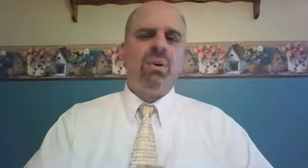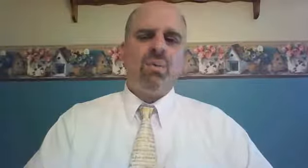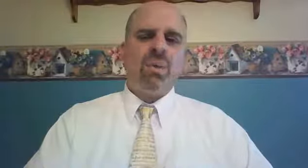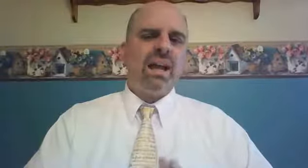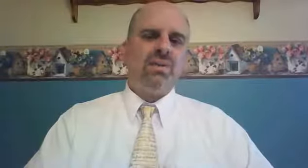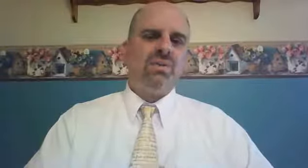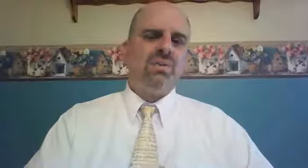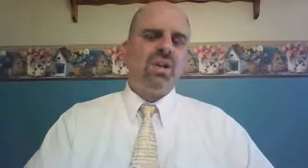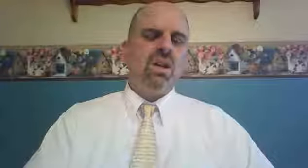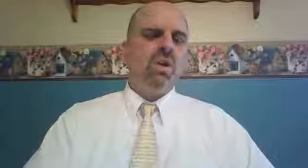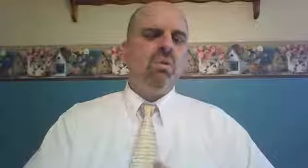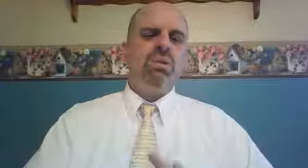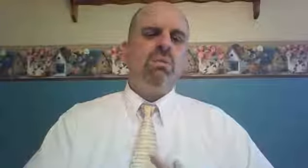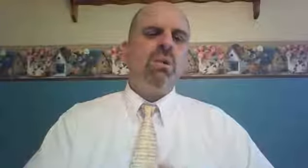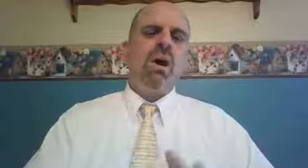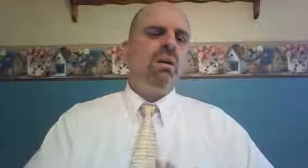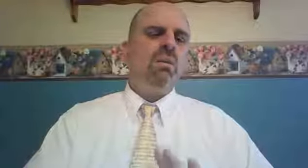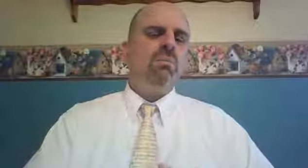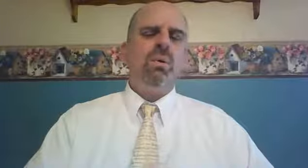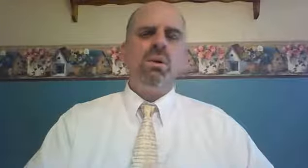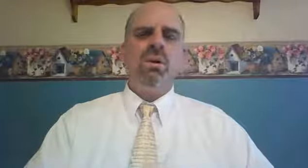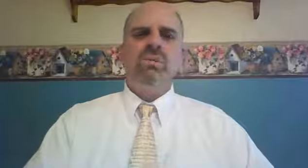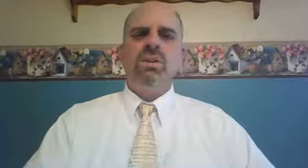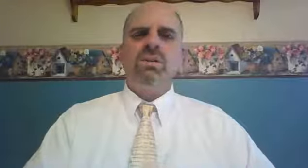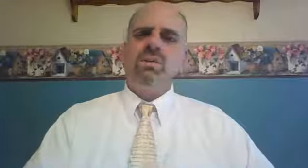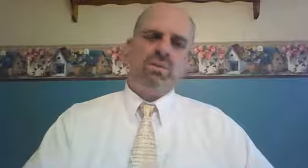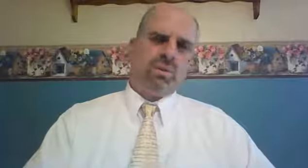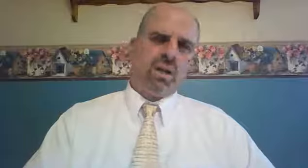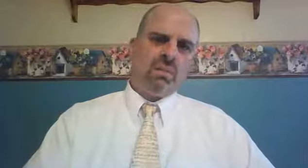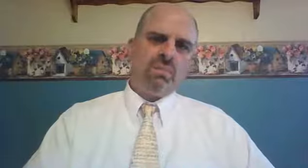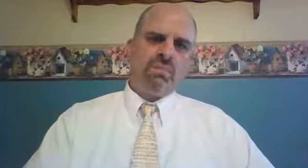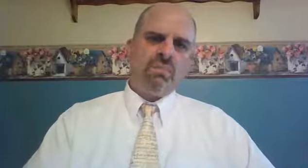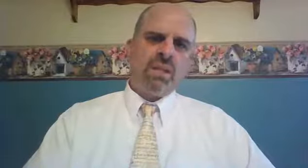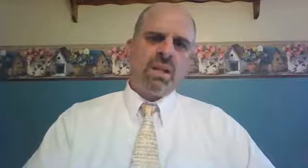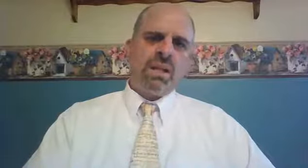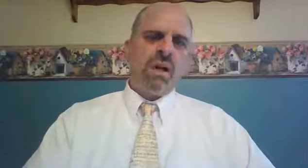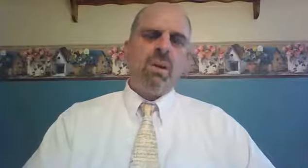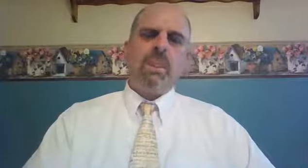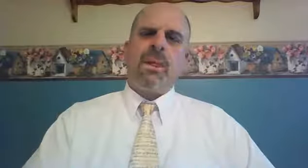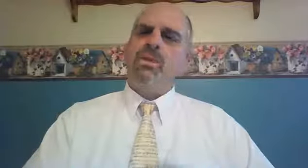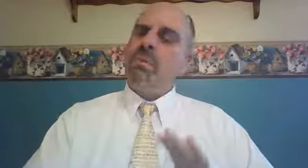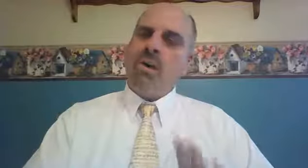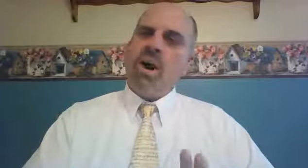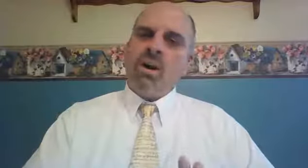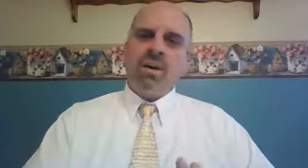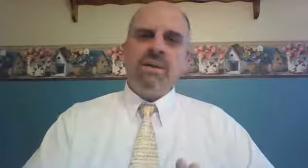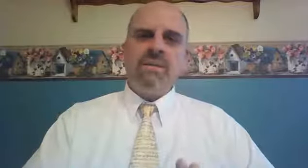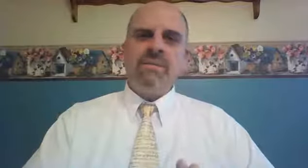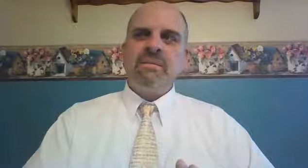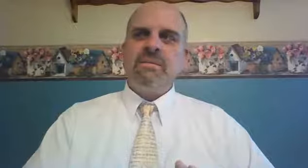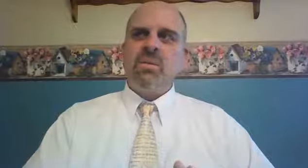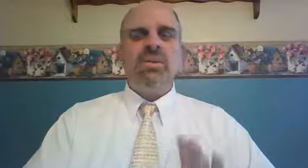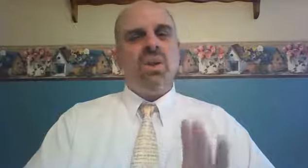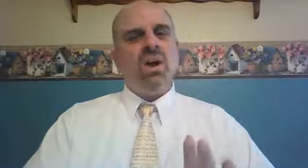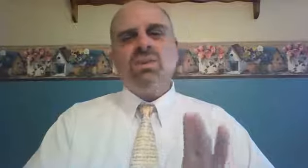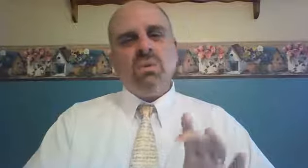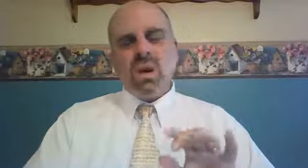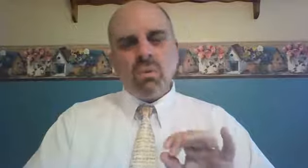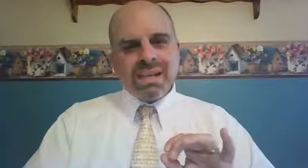Perez, whom Tamar bore to Judah. Now, Tamar was also a